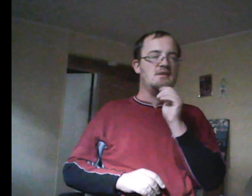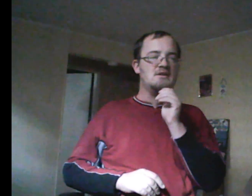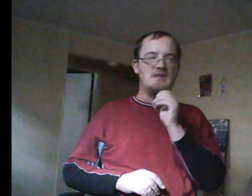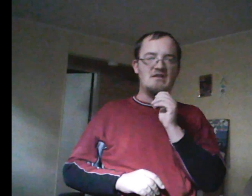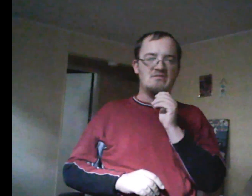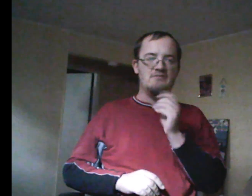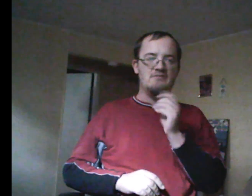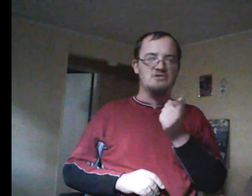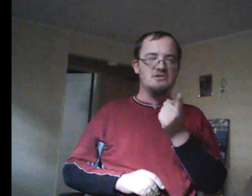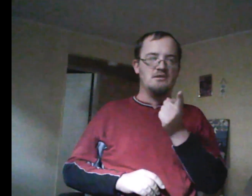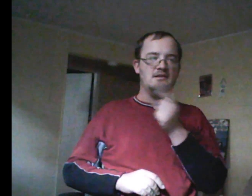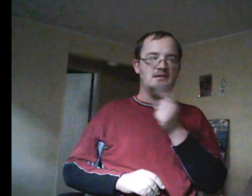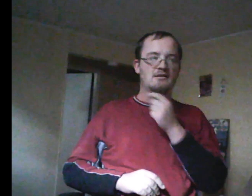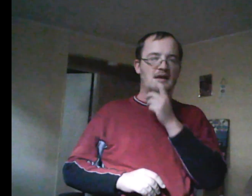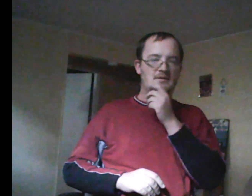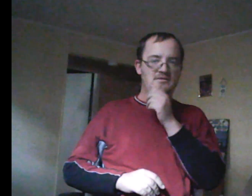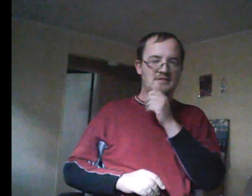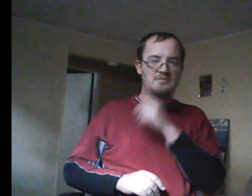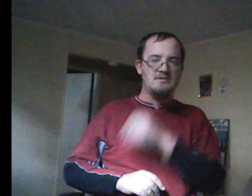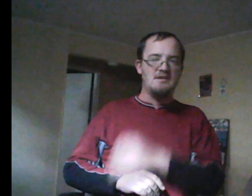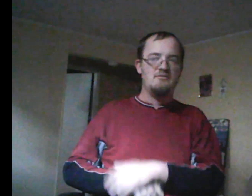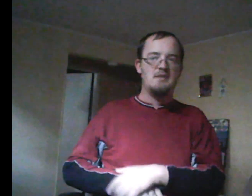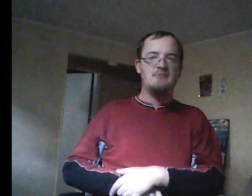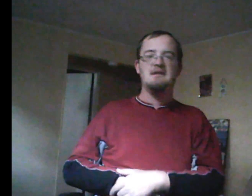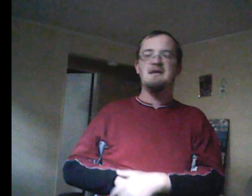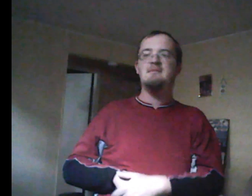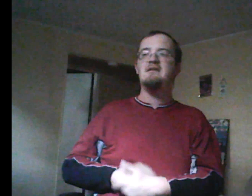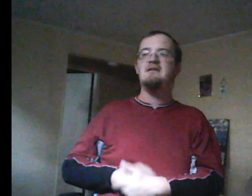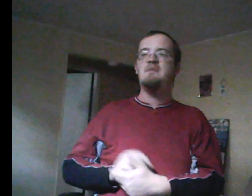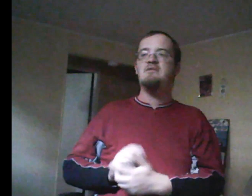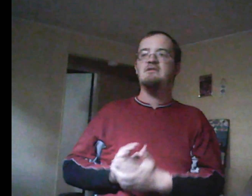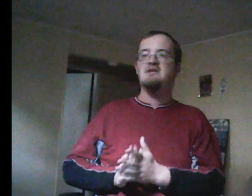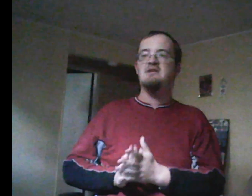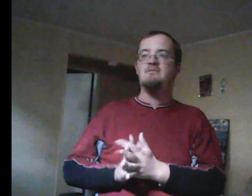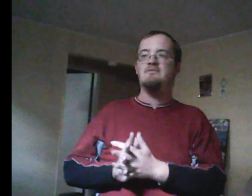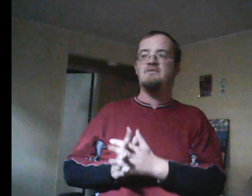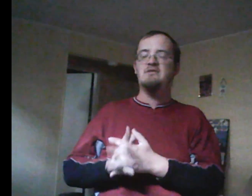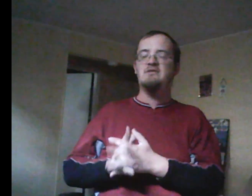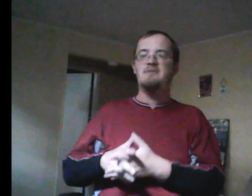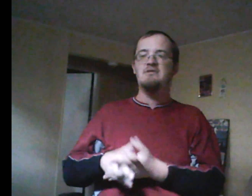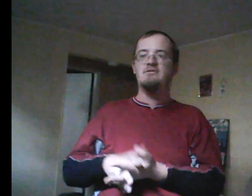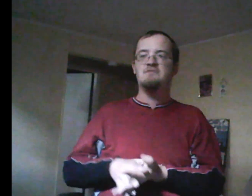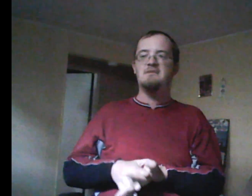next. Unfortunately, Emma stops that from happening. And Emma is basically shunned from the friend group and the Orange Ribbon campaign.